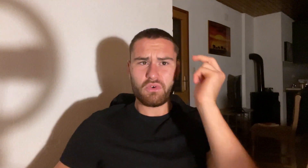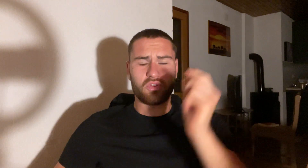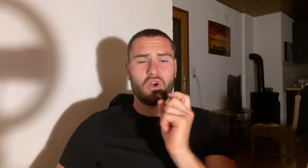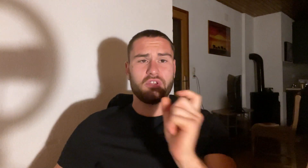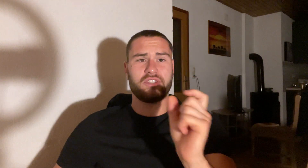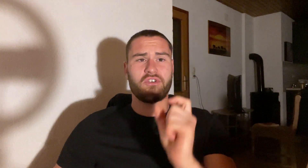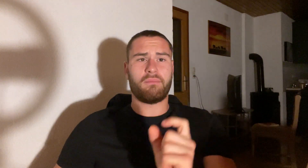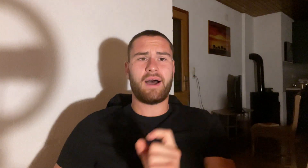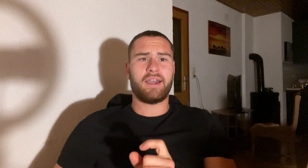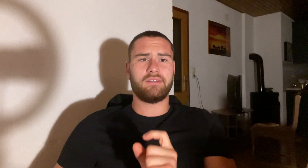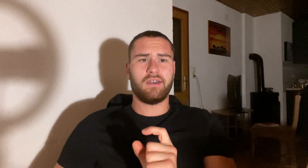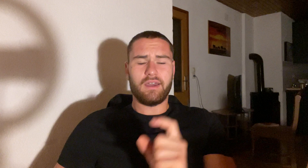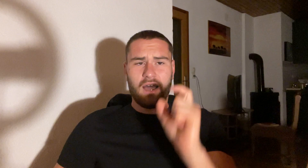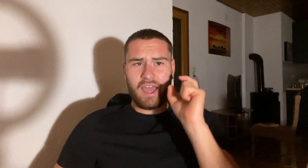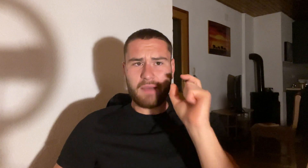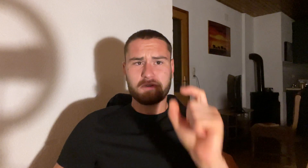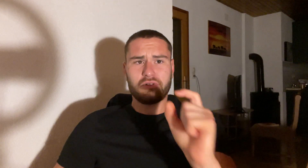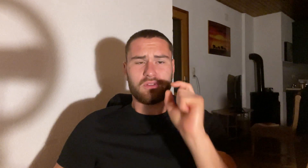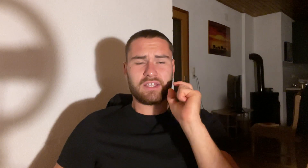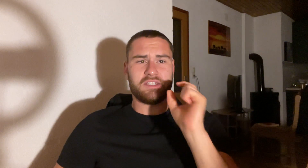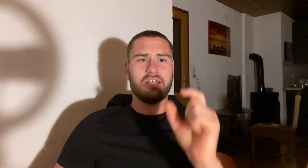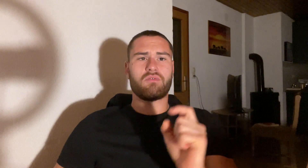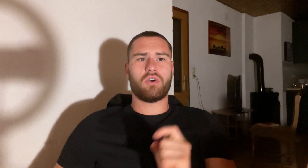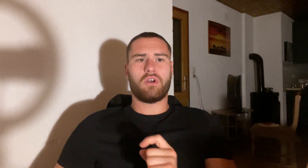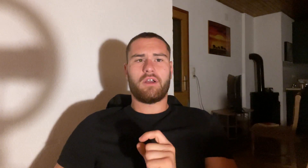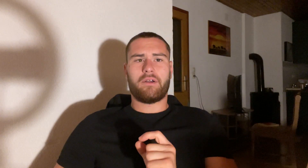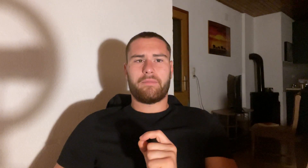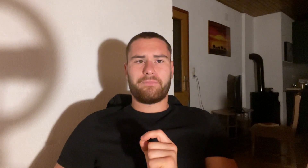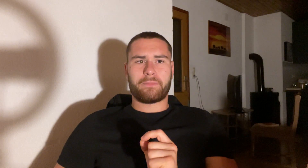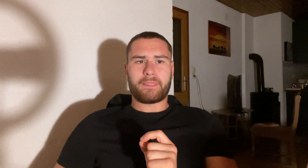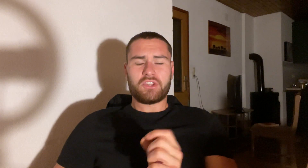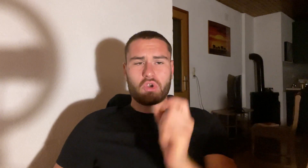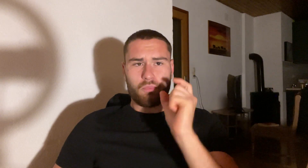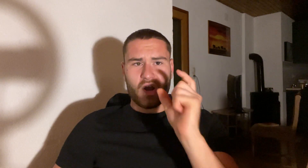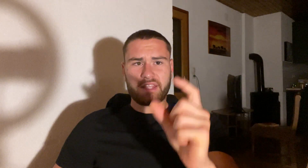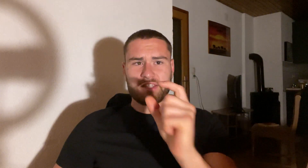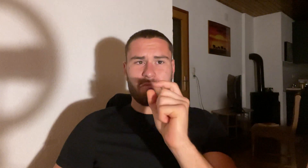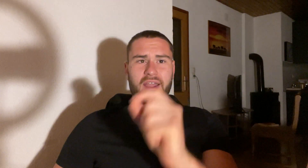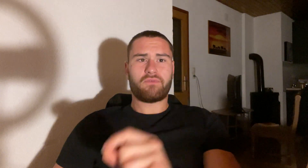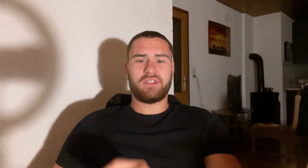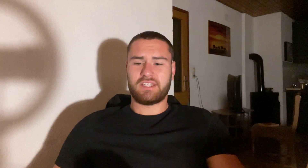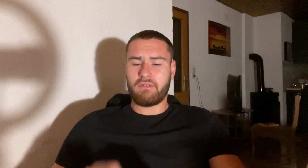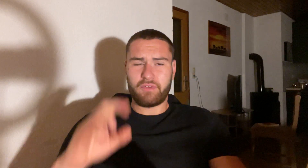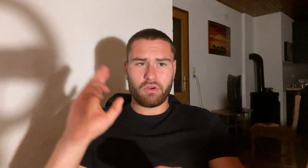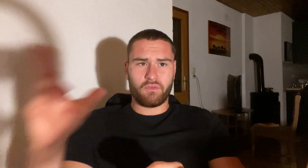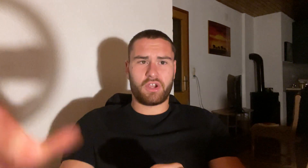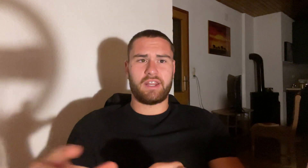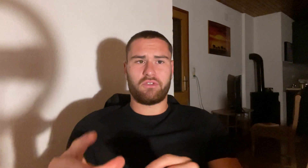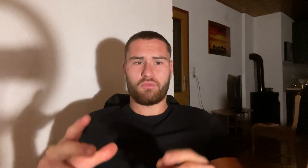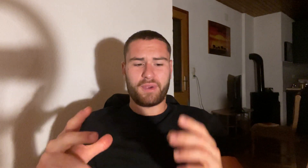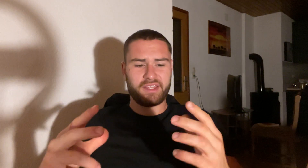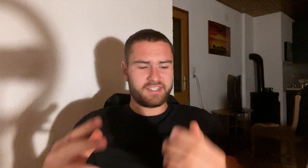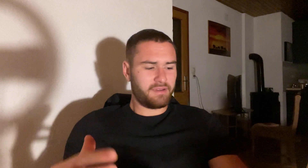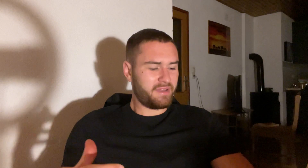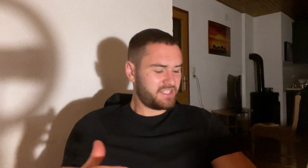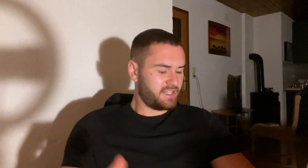thoughts in your mind absolutely zero so you practice mindfulness even when you're working out you're practicing basically